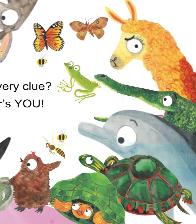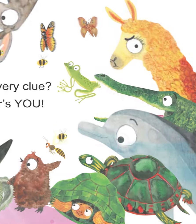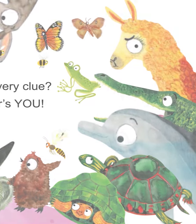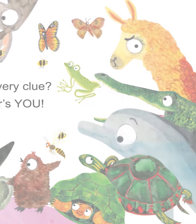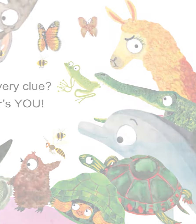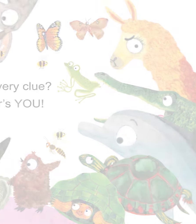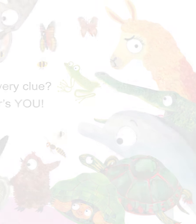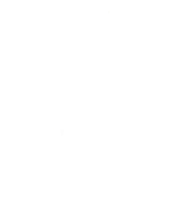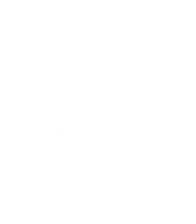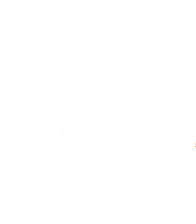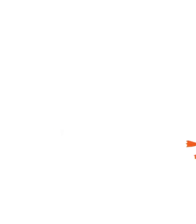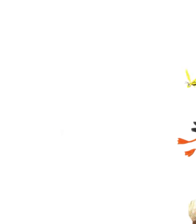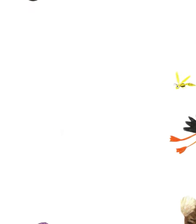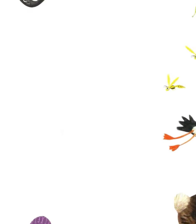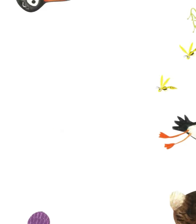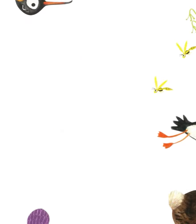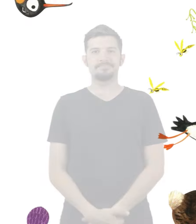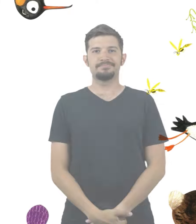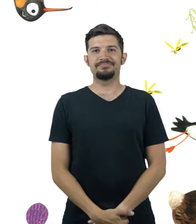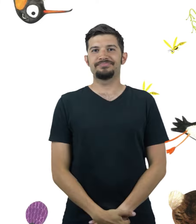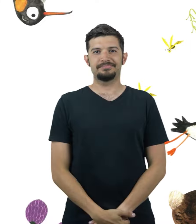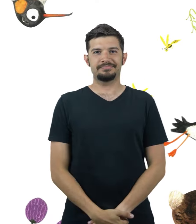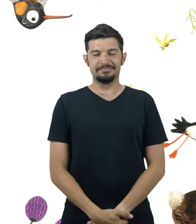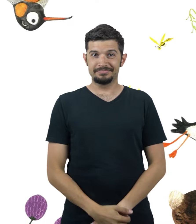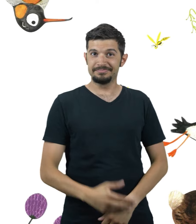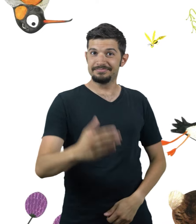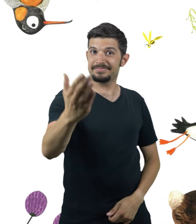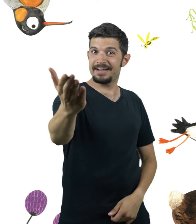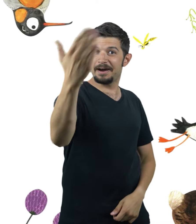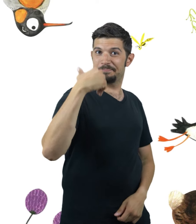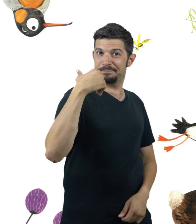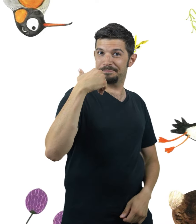The ASL Storyteller signs a series of words. Come.